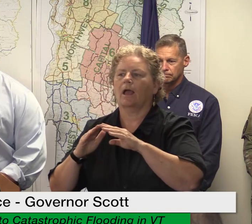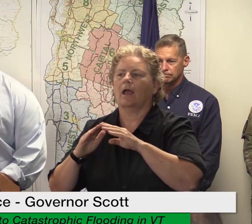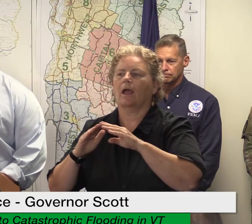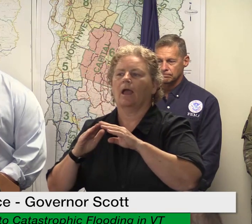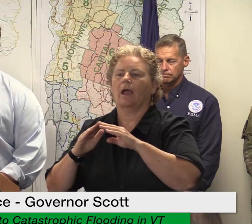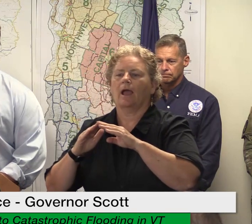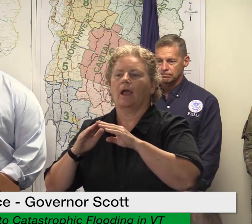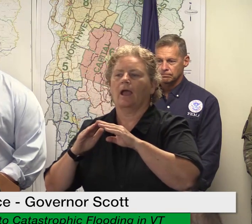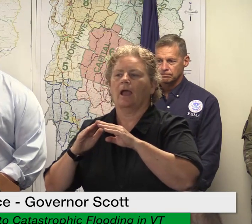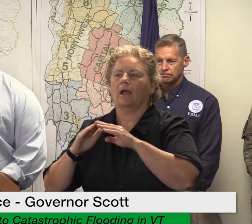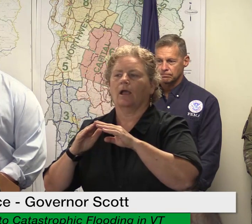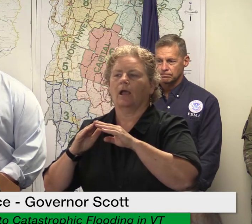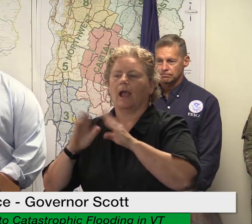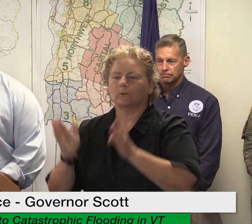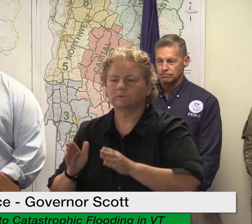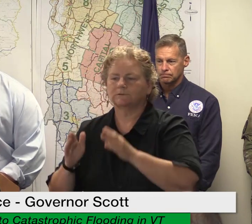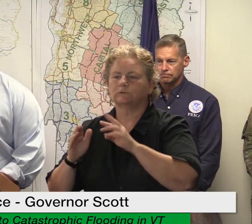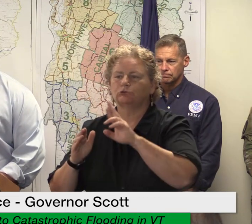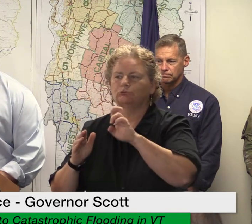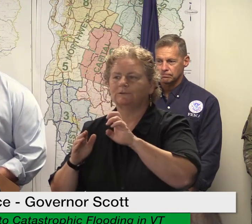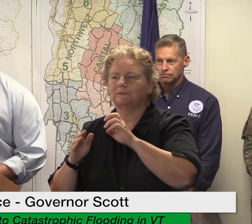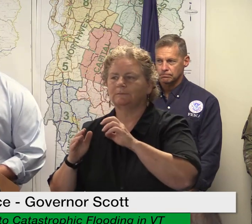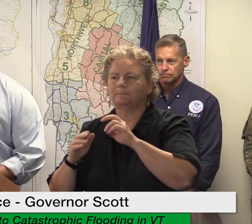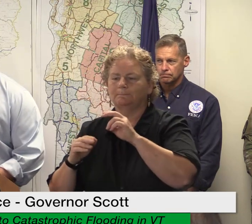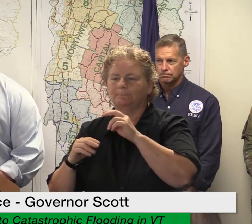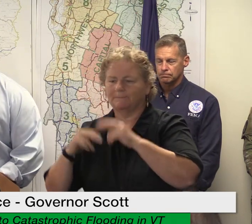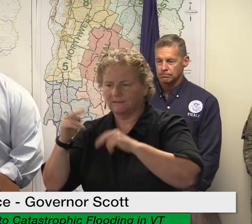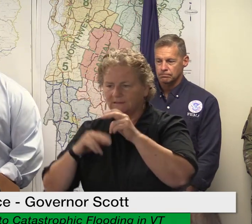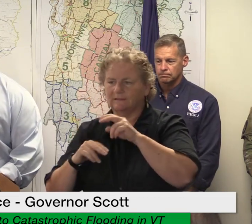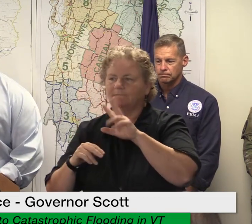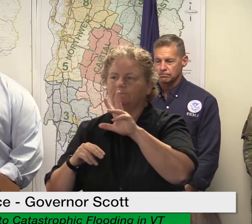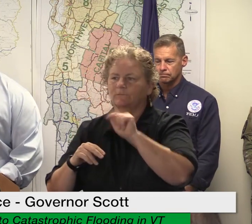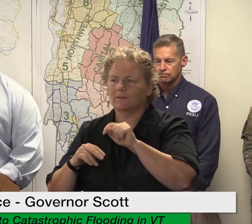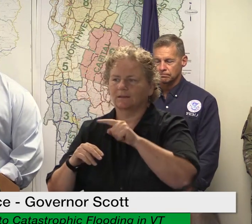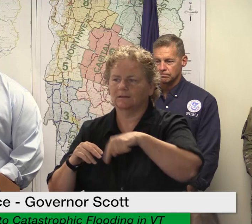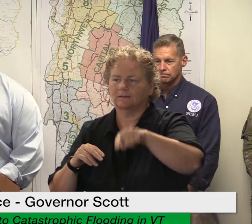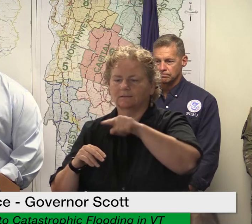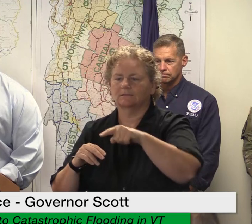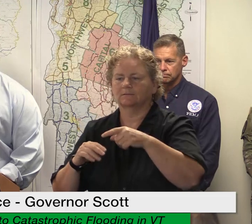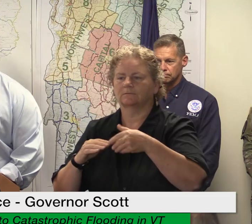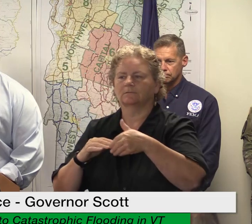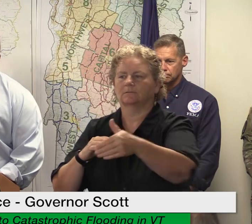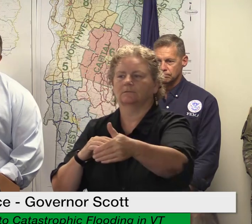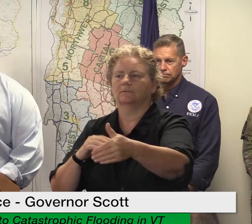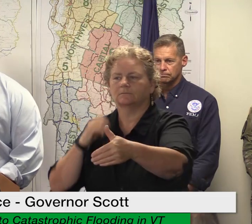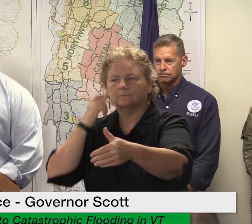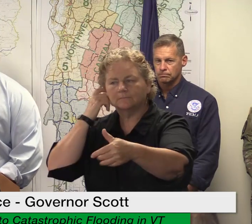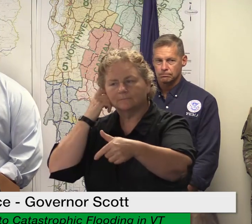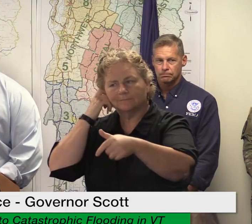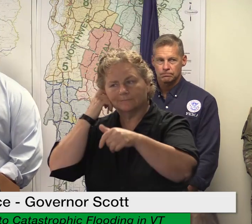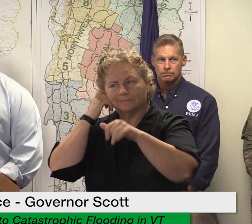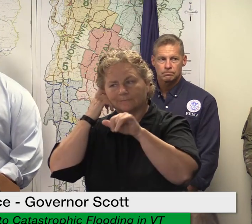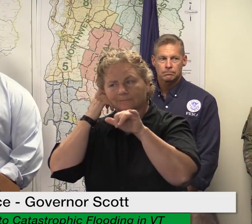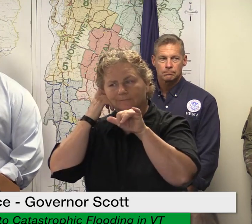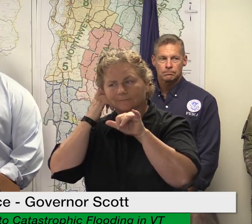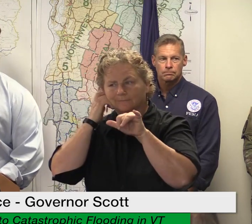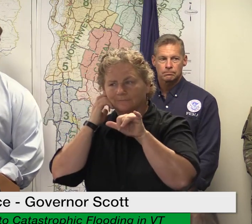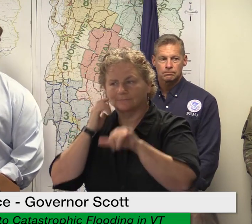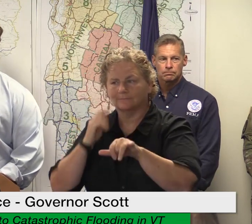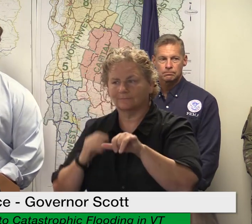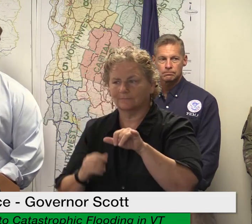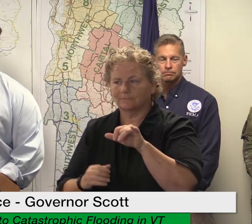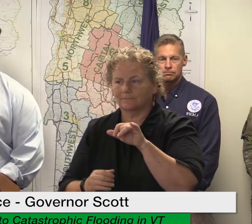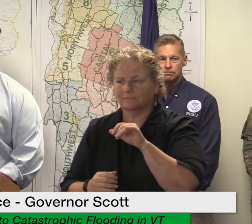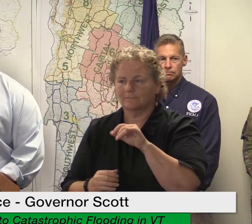to the flood is more important at this moment so we have put a pause on that program while we wait to see what the gaps are